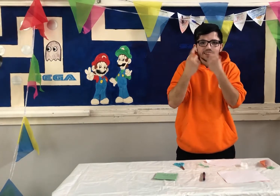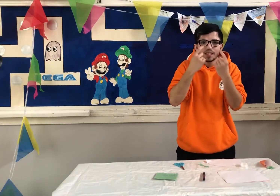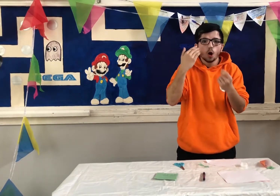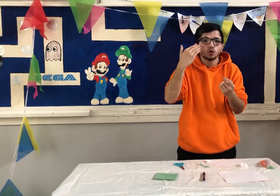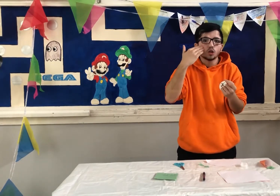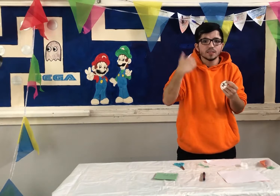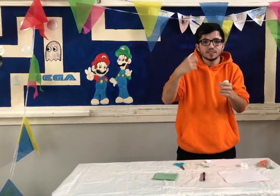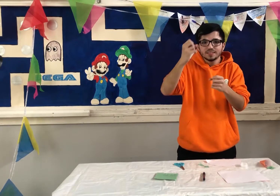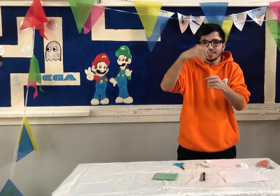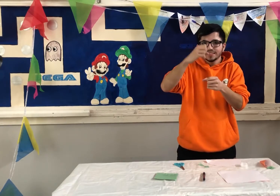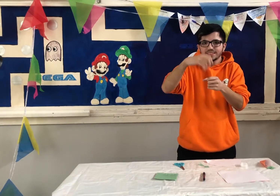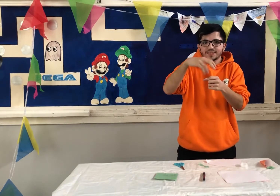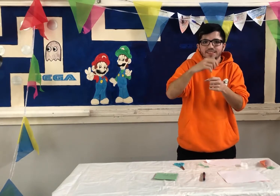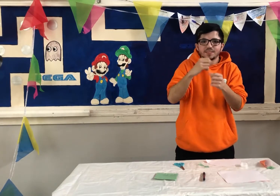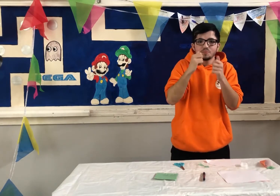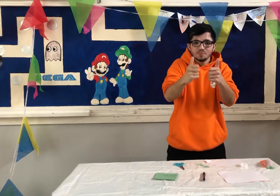carrot. This is for your chocolate egg hunt.